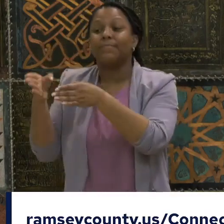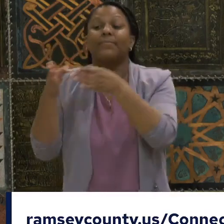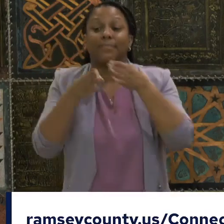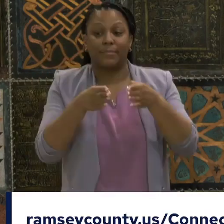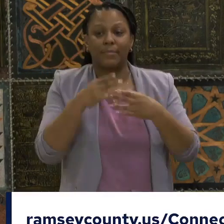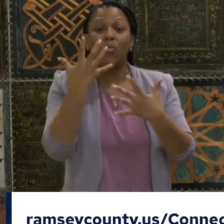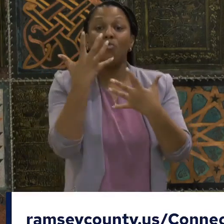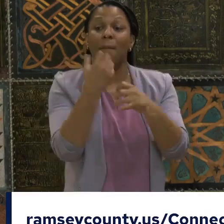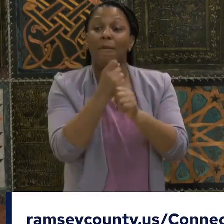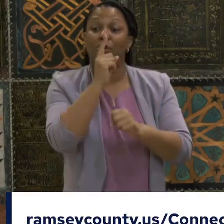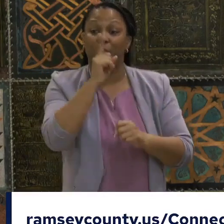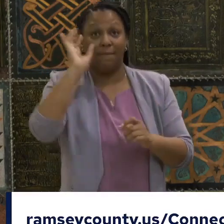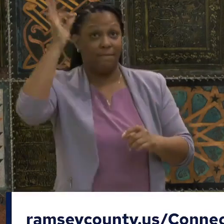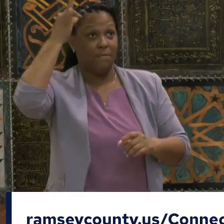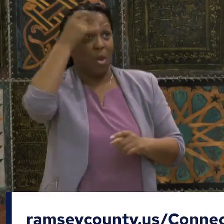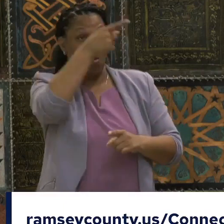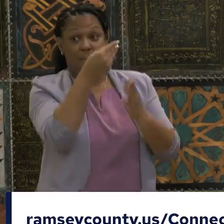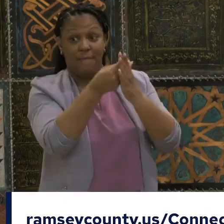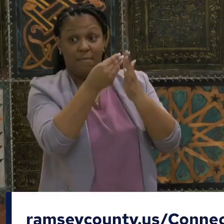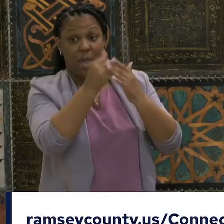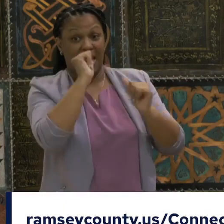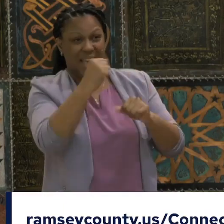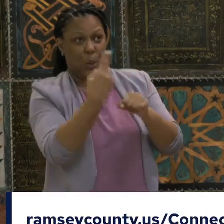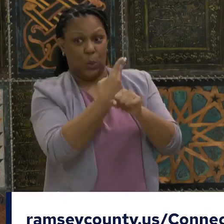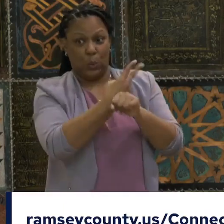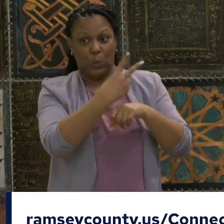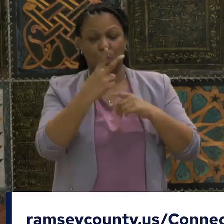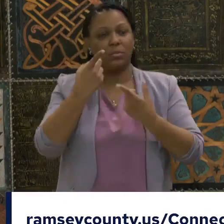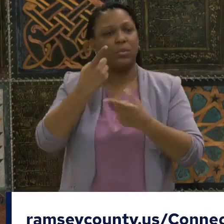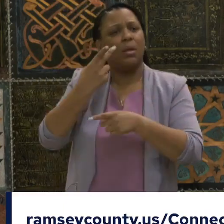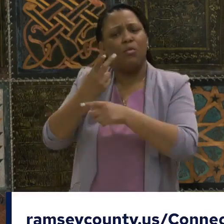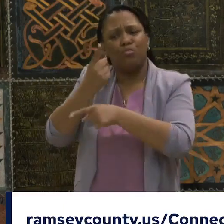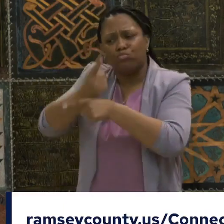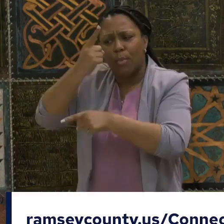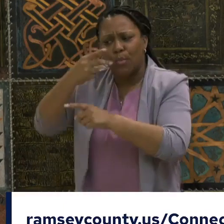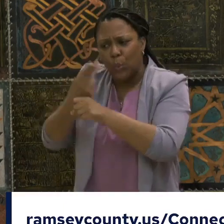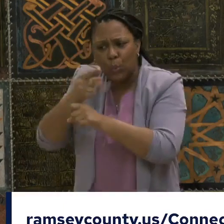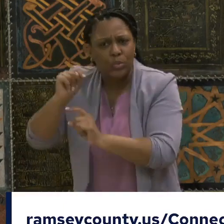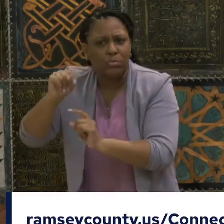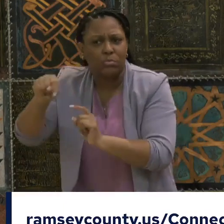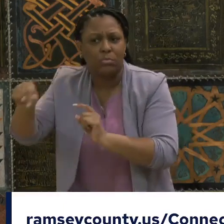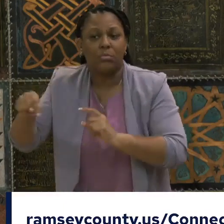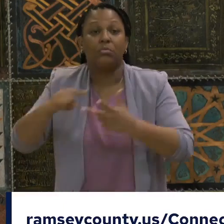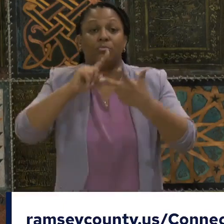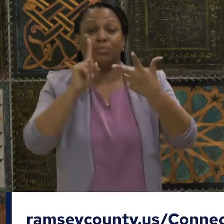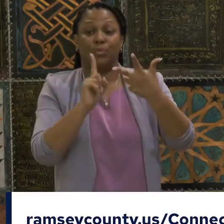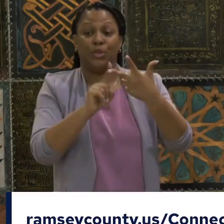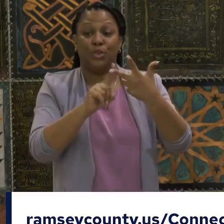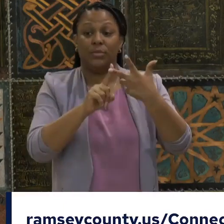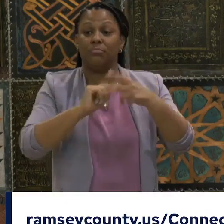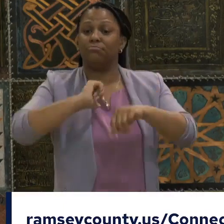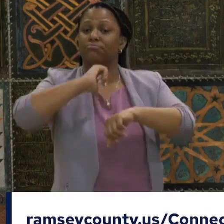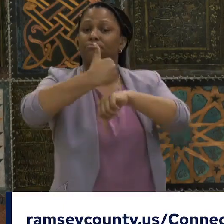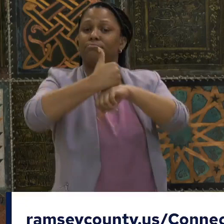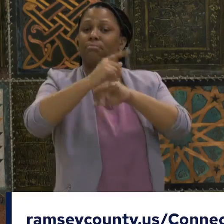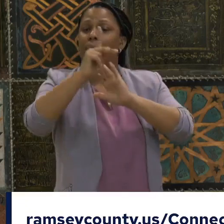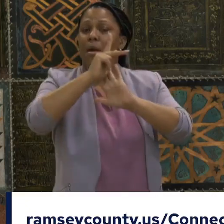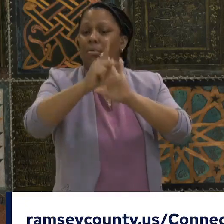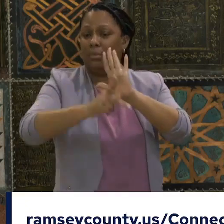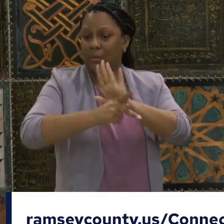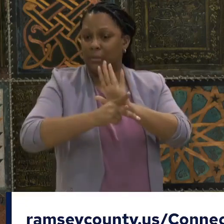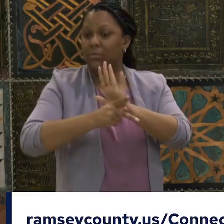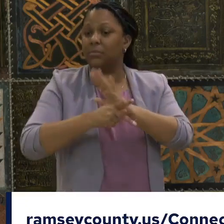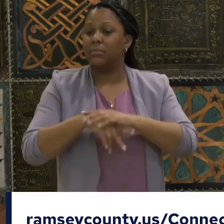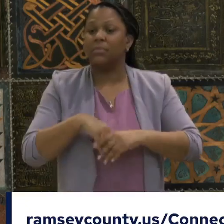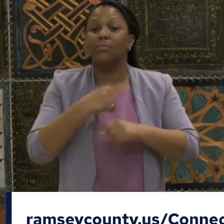funding for digital equity, and advancing a digital equity policy that makes the internet accessible to all. I'm so proud to be in this